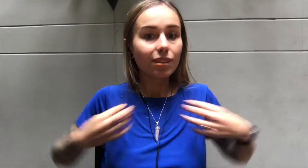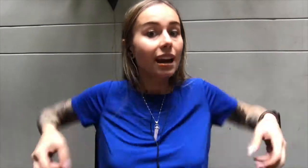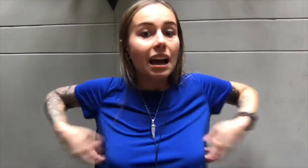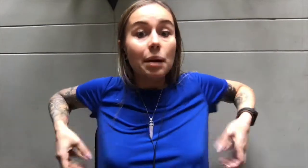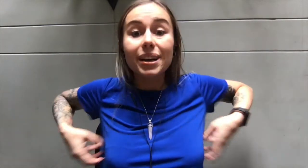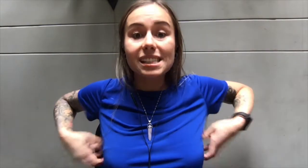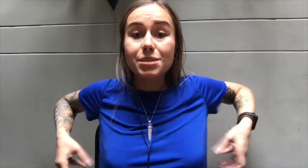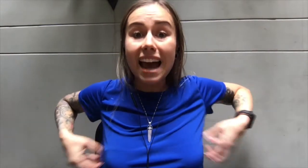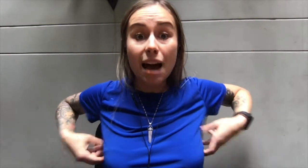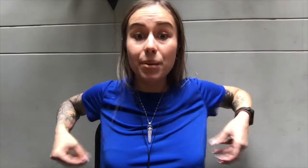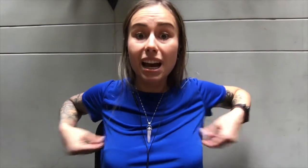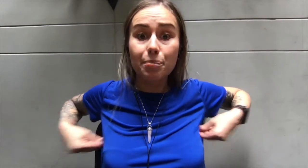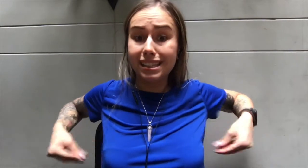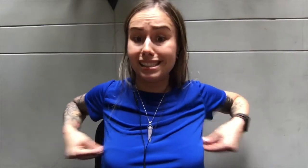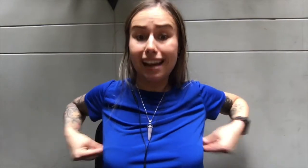Because I'm tapping on myself.